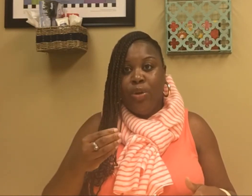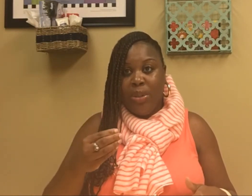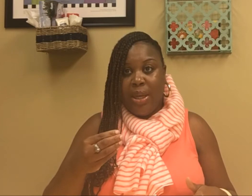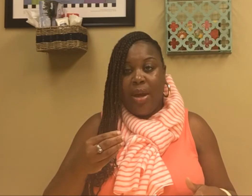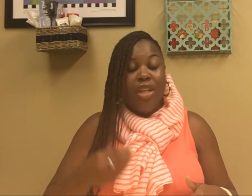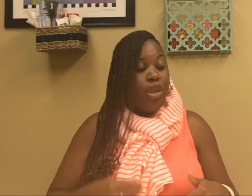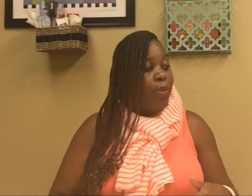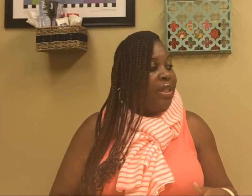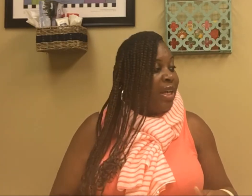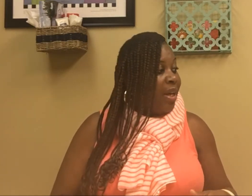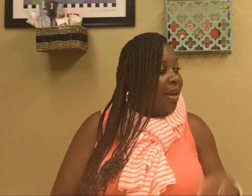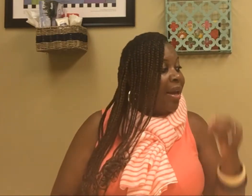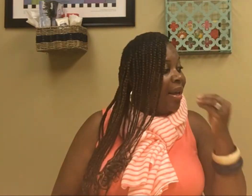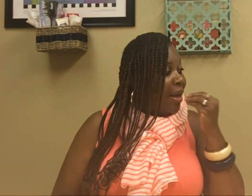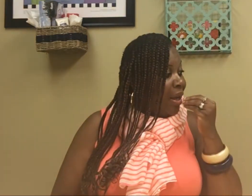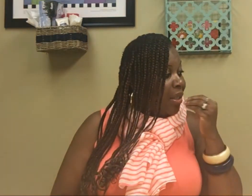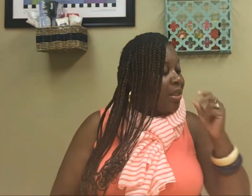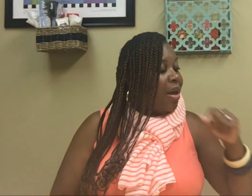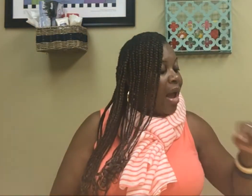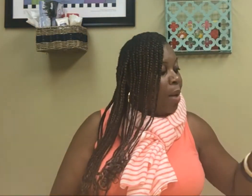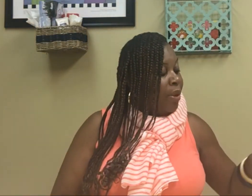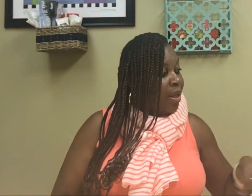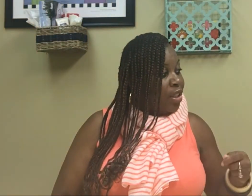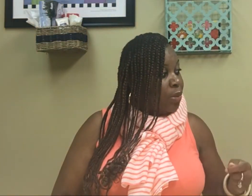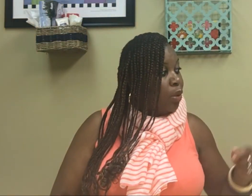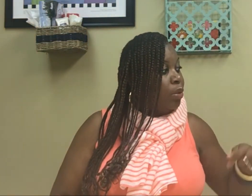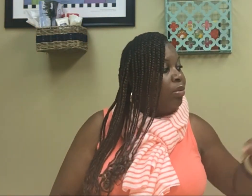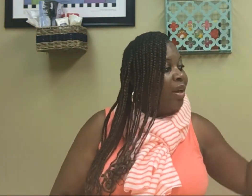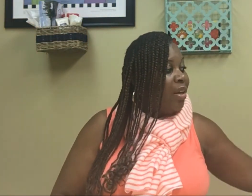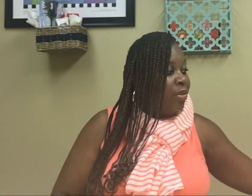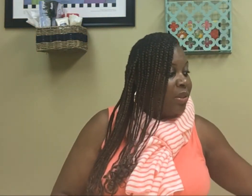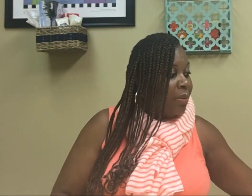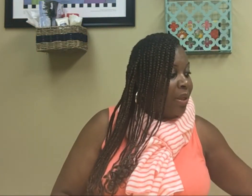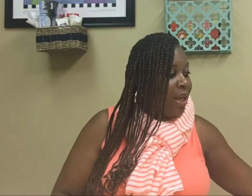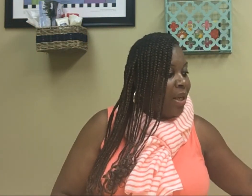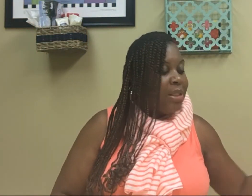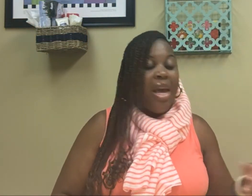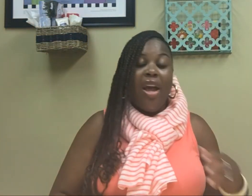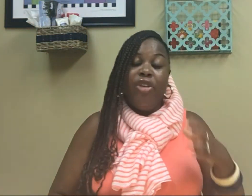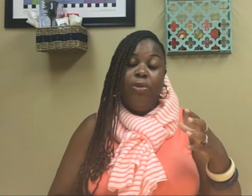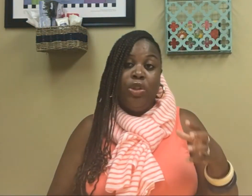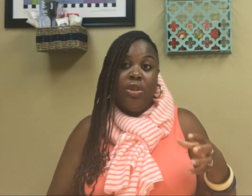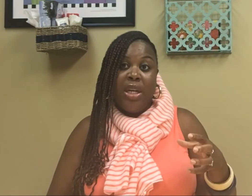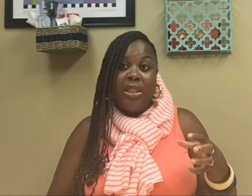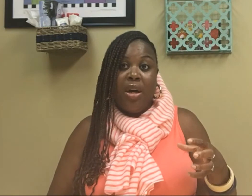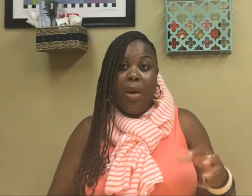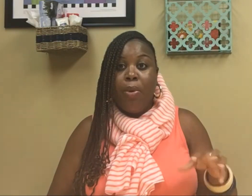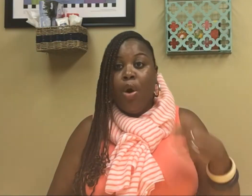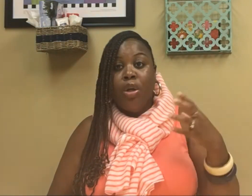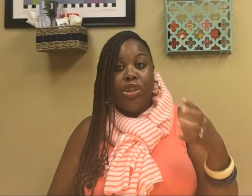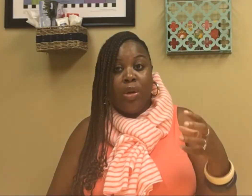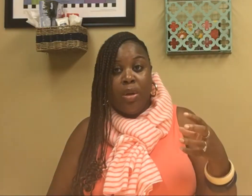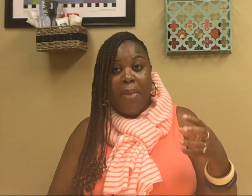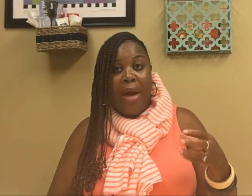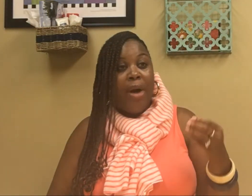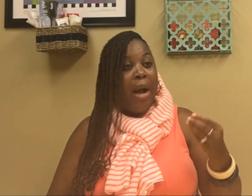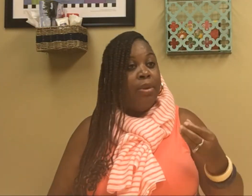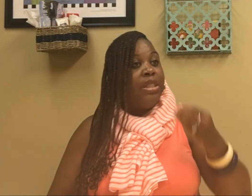using. So we did eat. I would get the spoon, give him something to eat. If he was using his cup or still on the bottle, I would